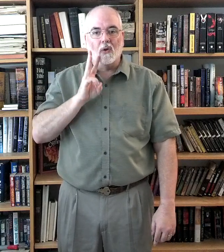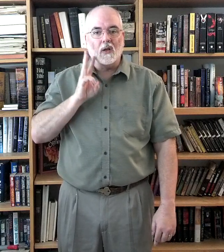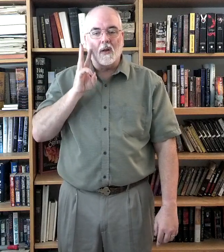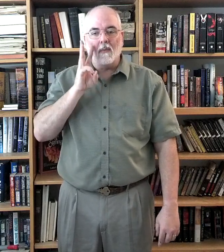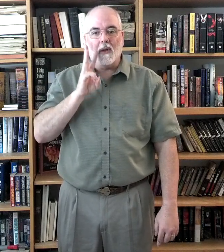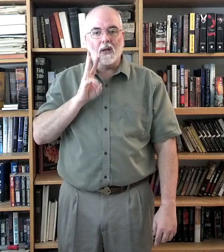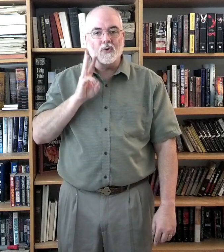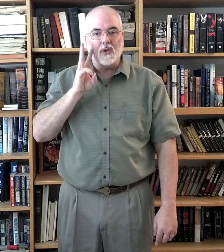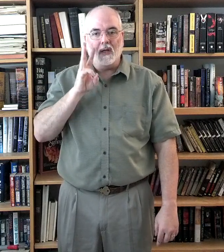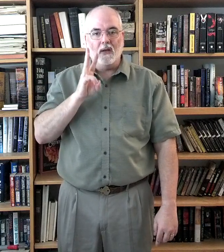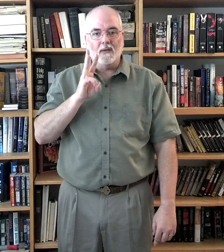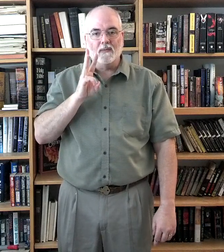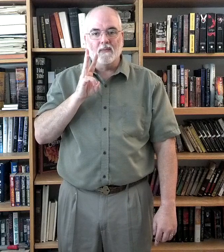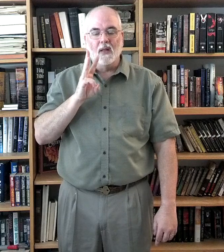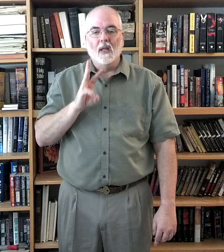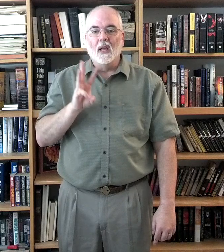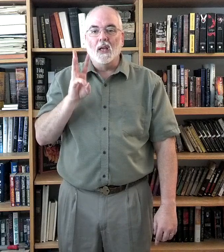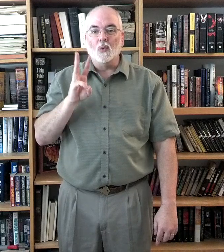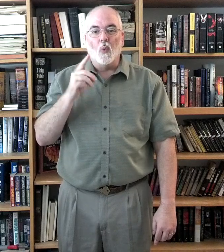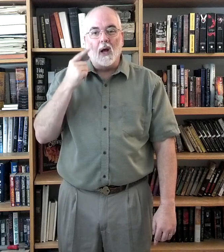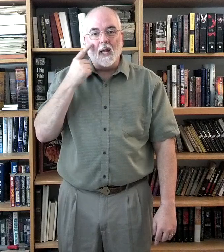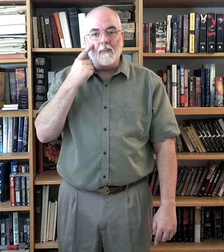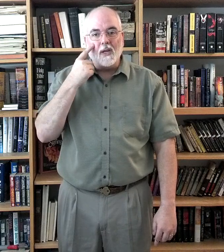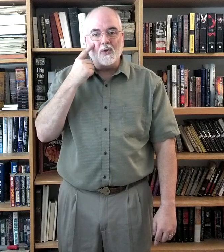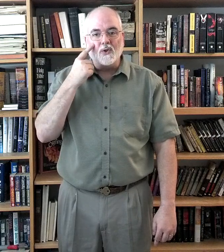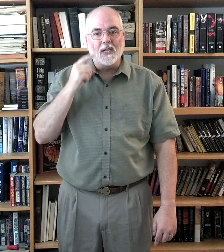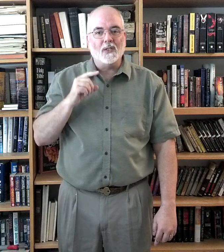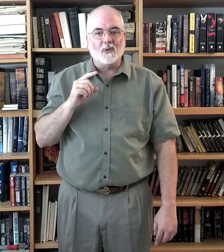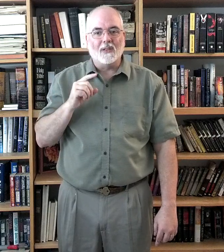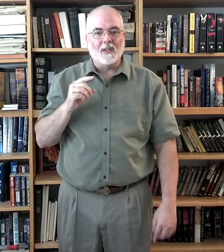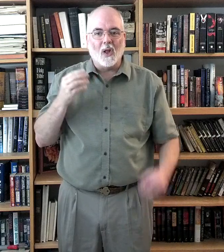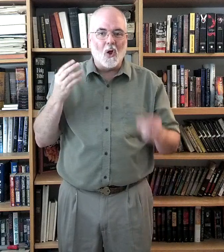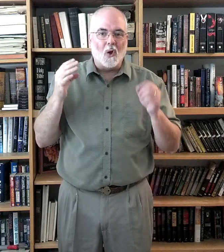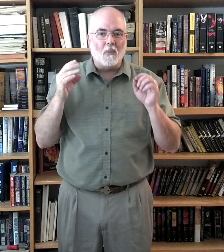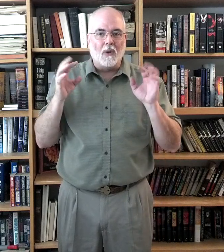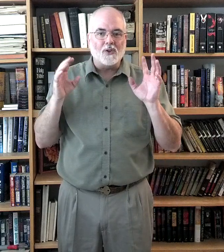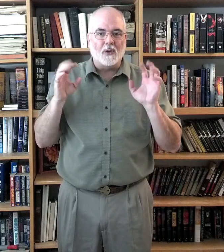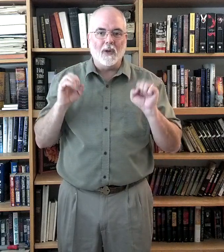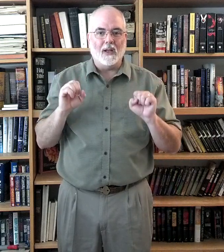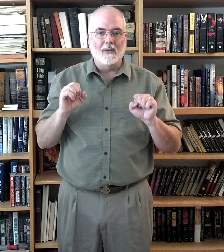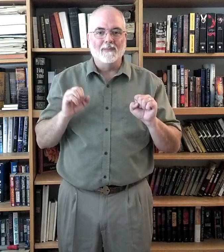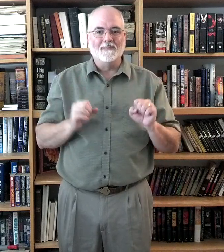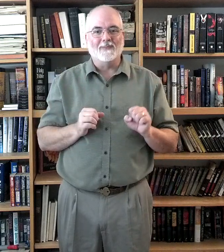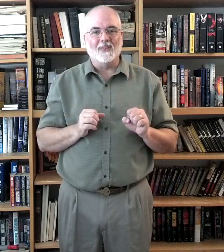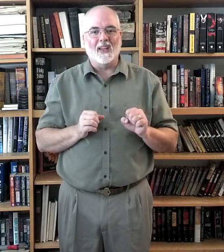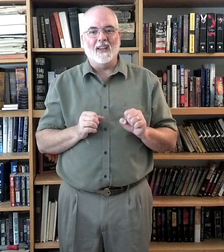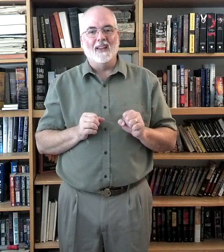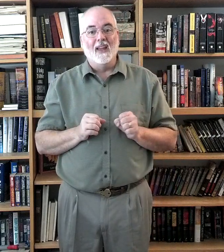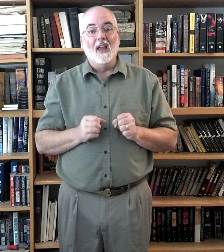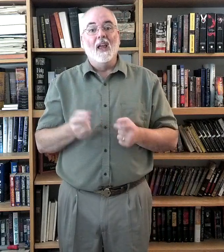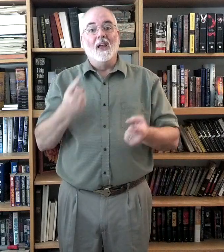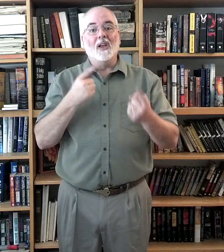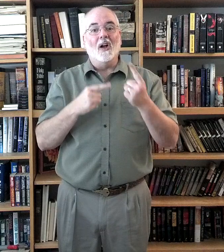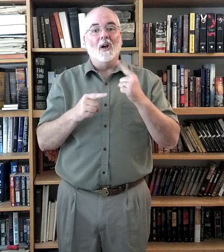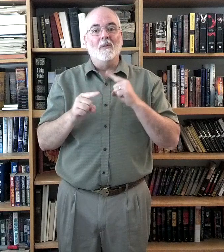by your cheek. Because wine makes your cheeks all blushy red. Okay? Come.